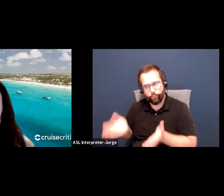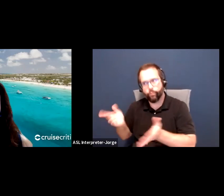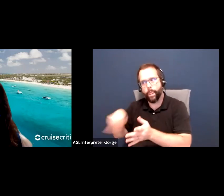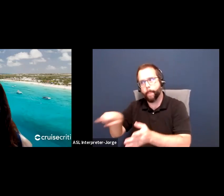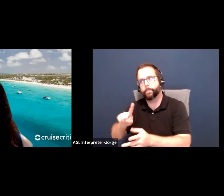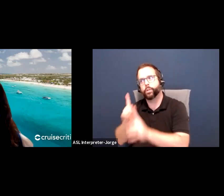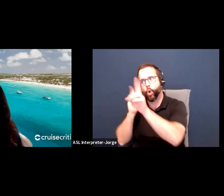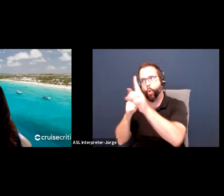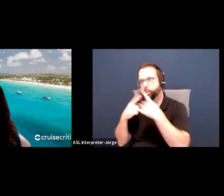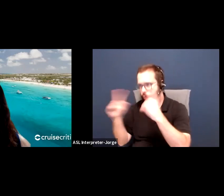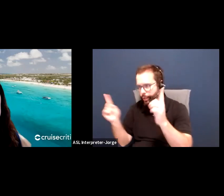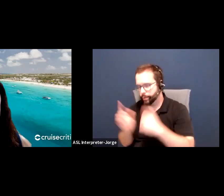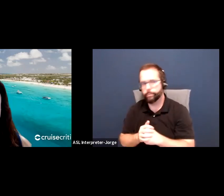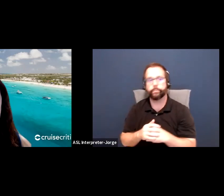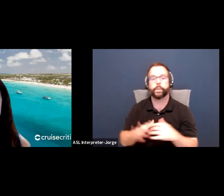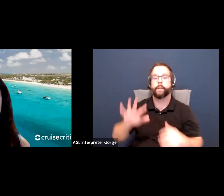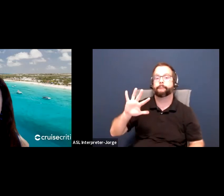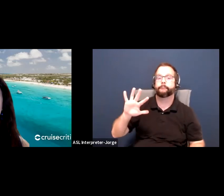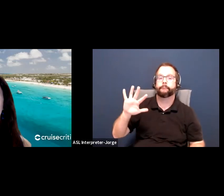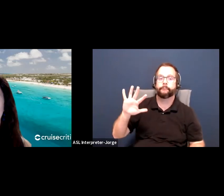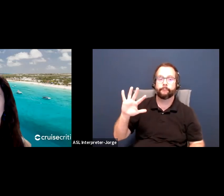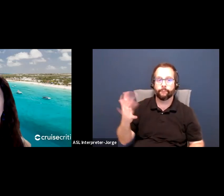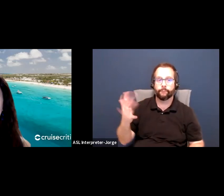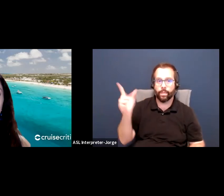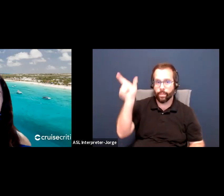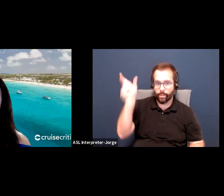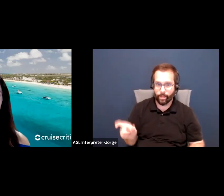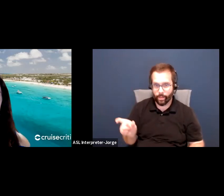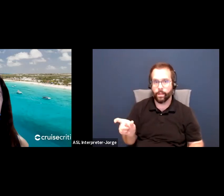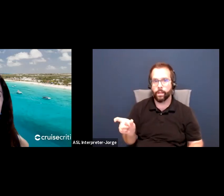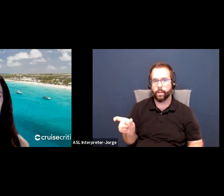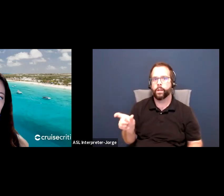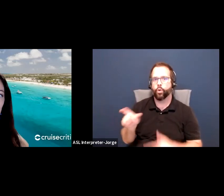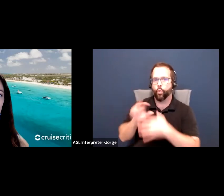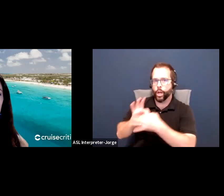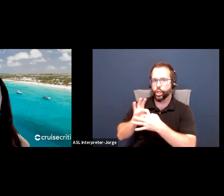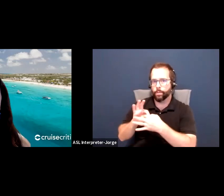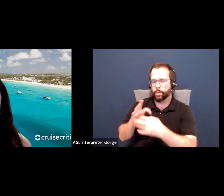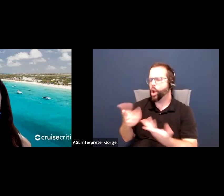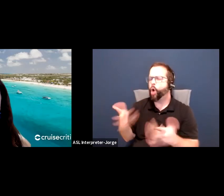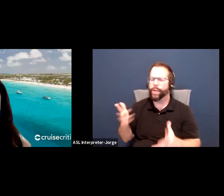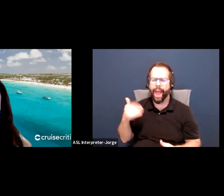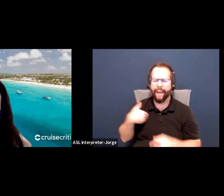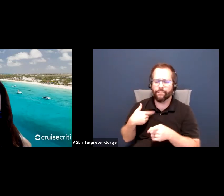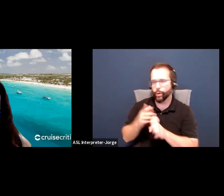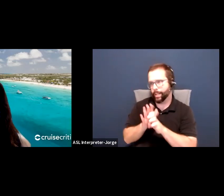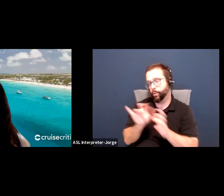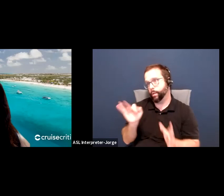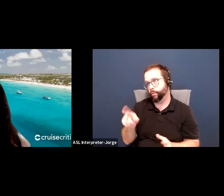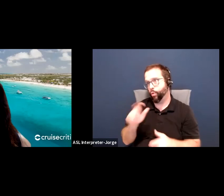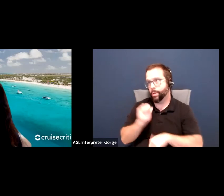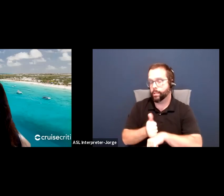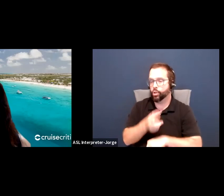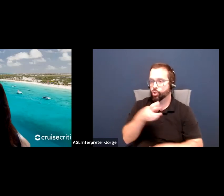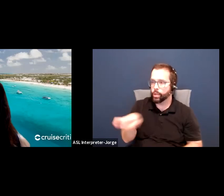On these, you probably already have some of these going. Like, you have a youth transitions program, then what